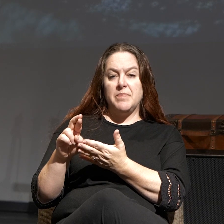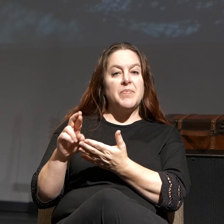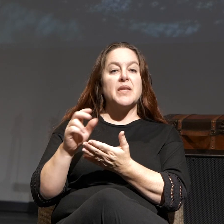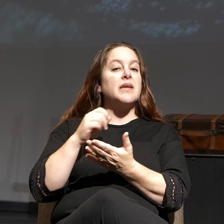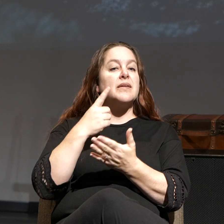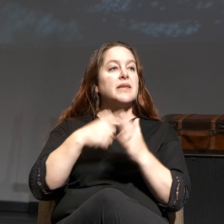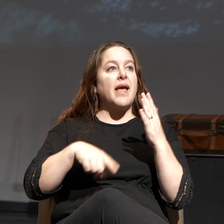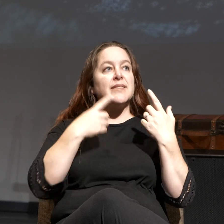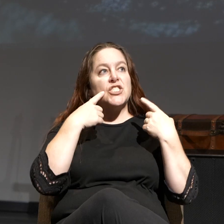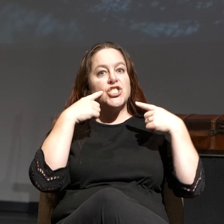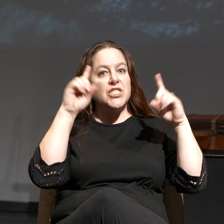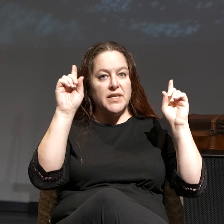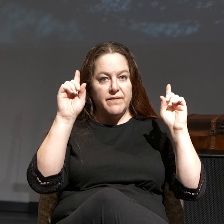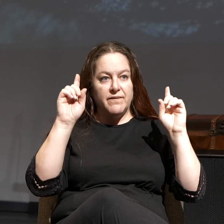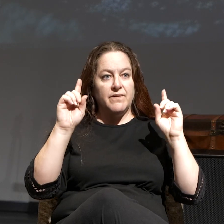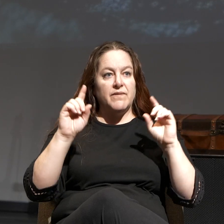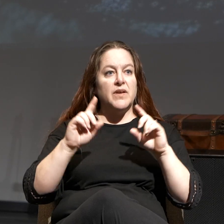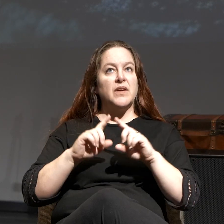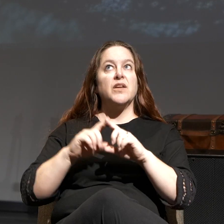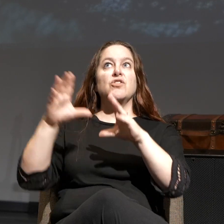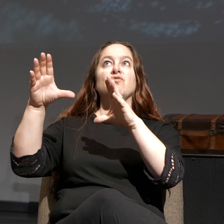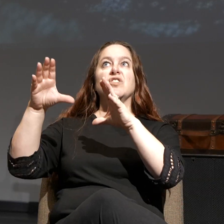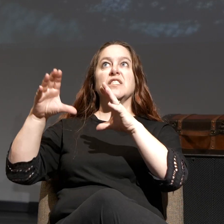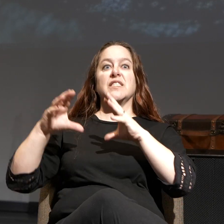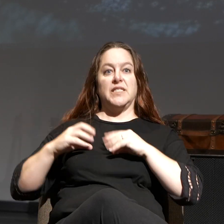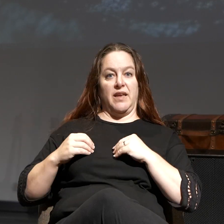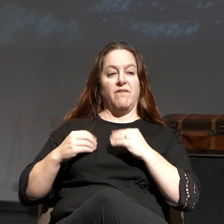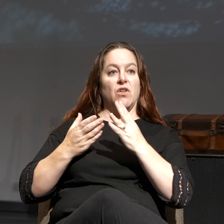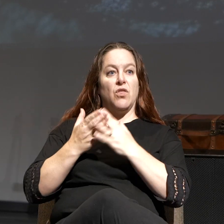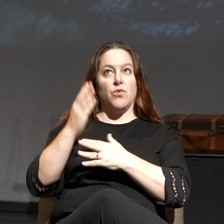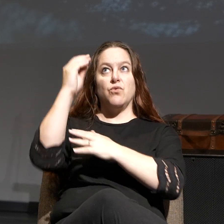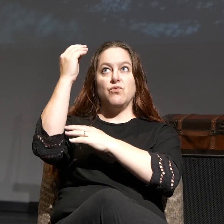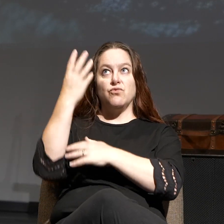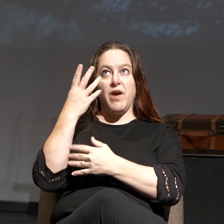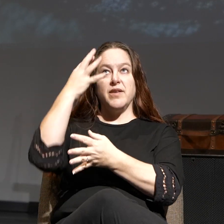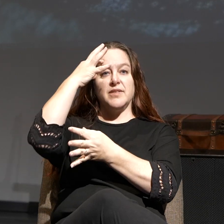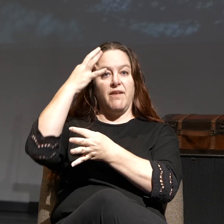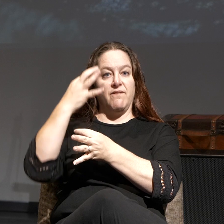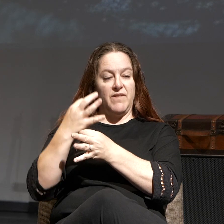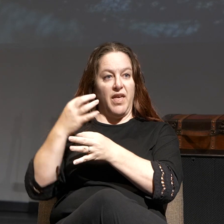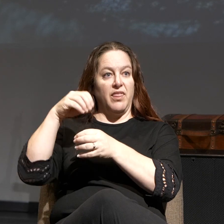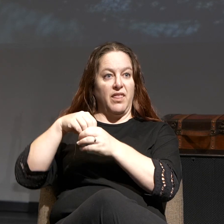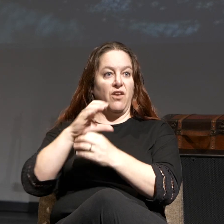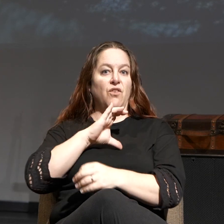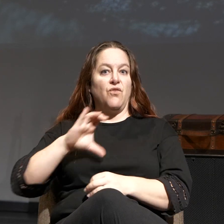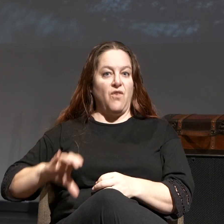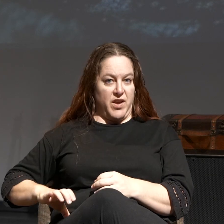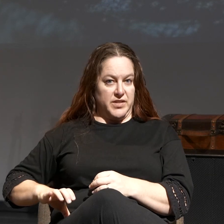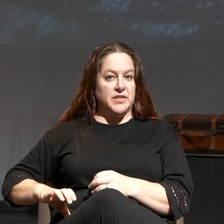achieve. It's something you receive by grace through faith in Christ.